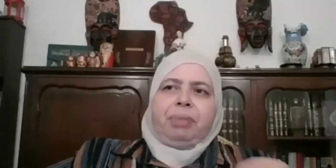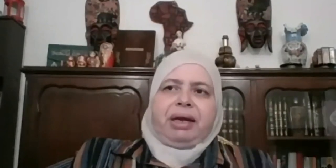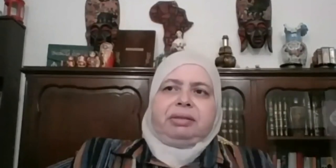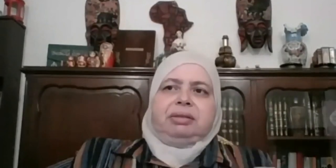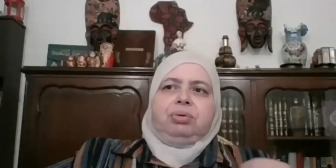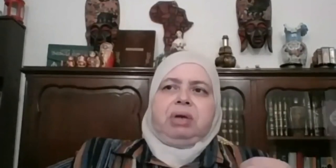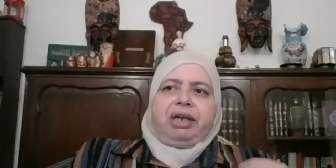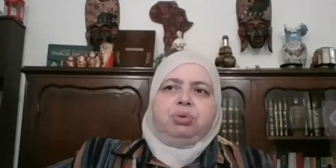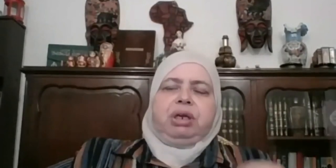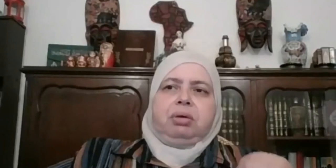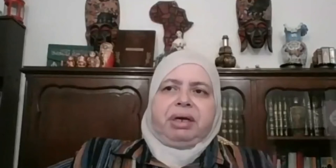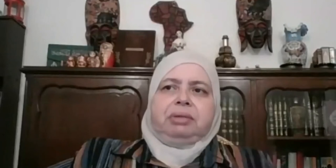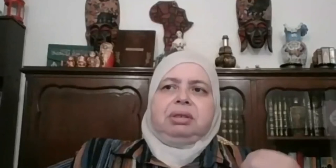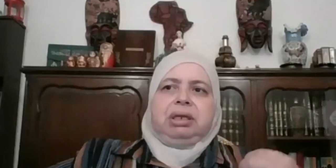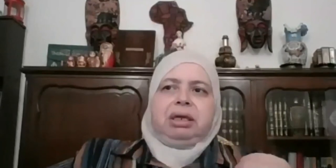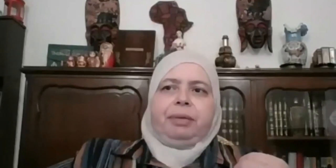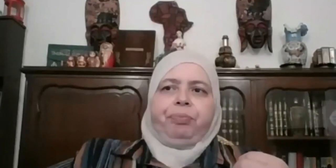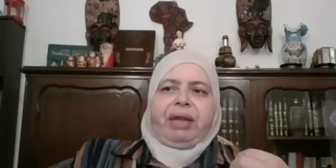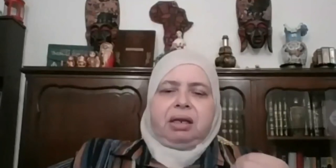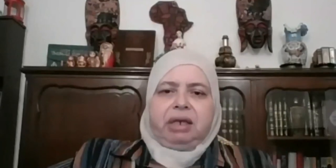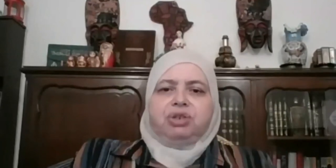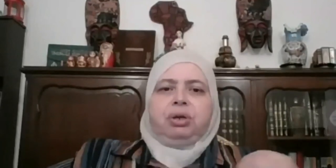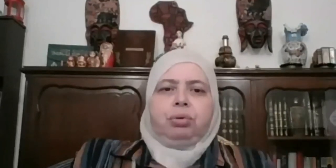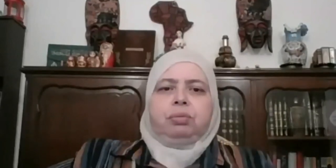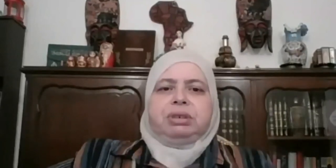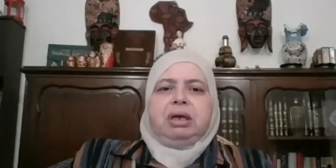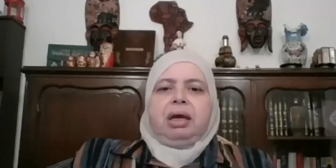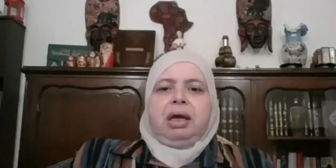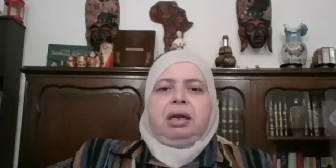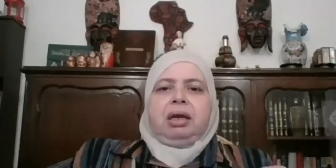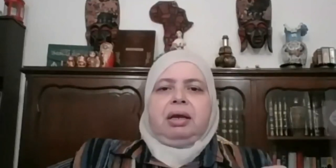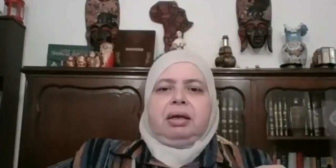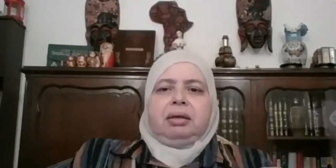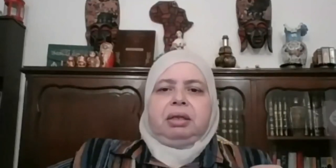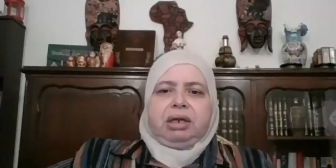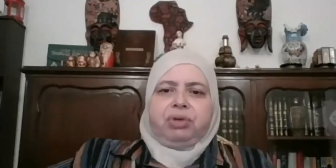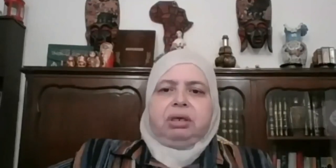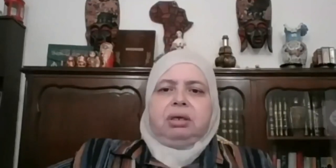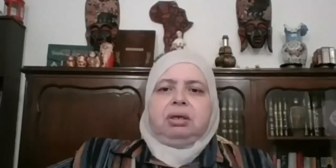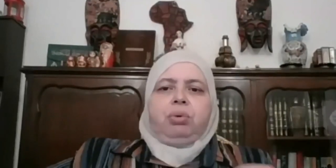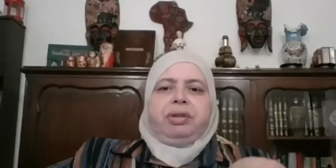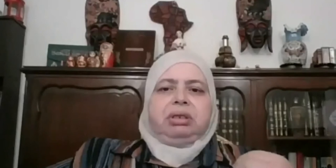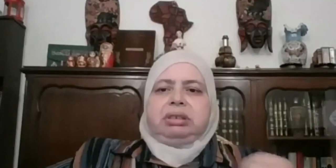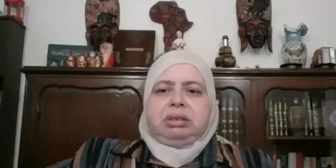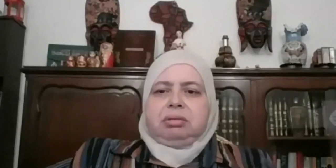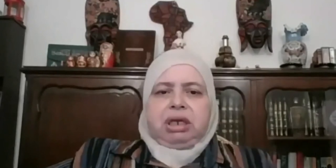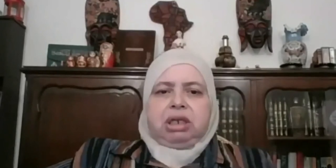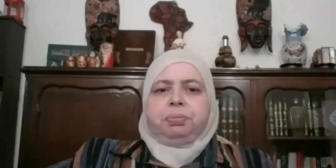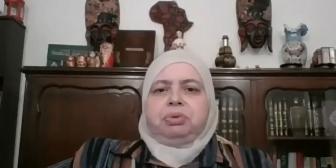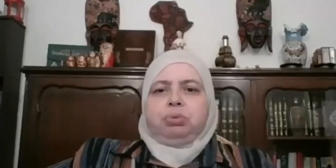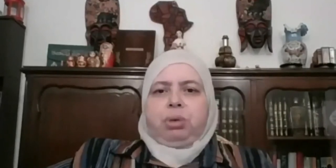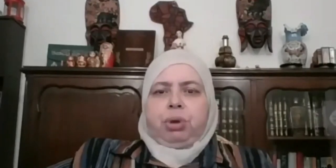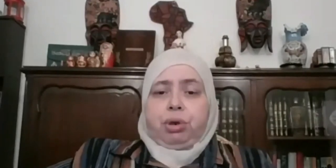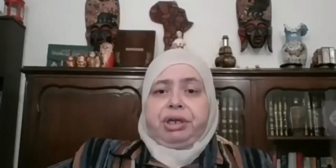to actually combat the agricultural norms in the country, whether it's Egypt where we're